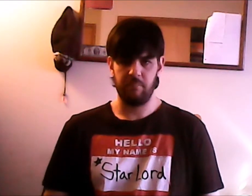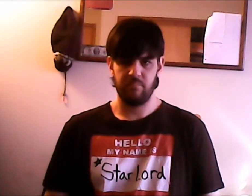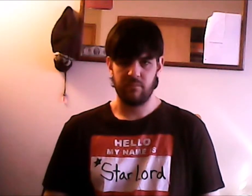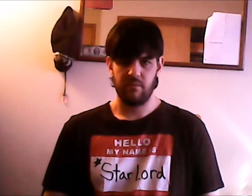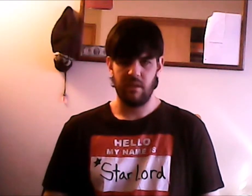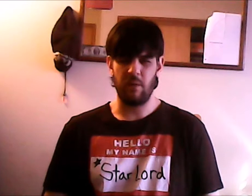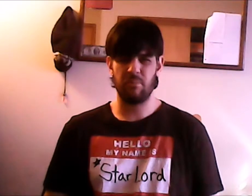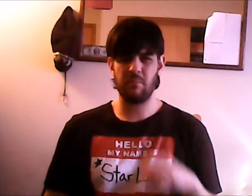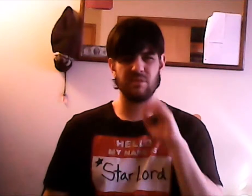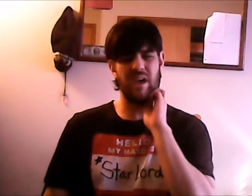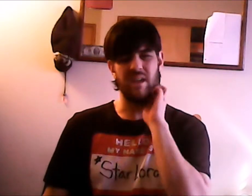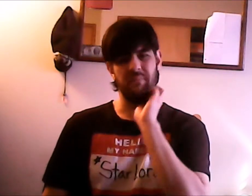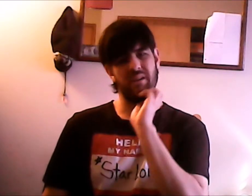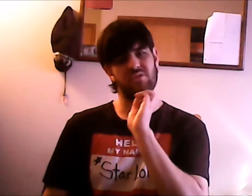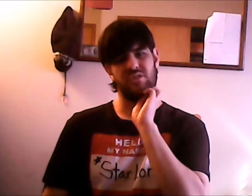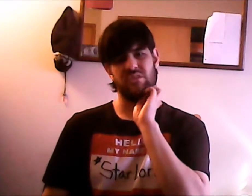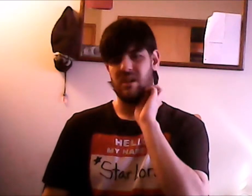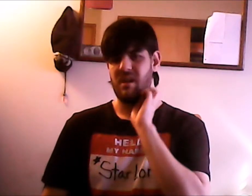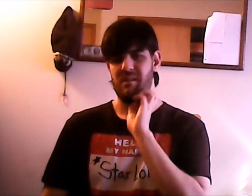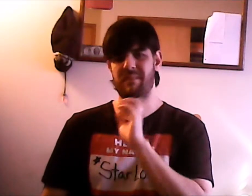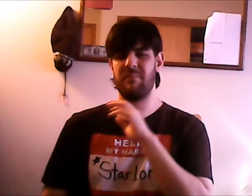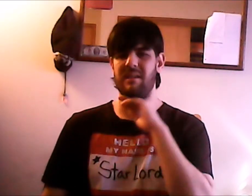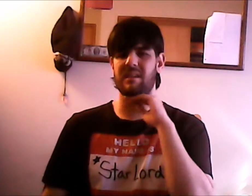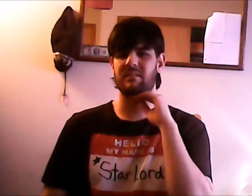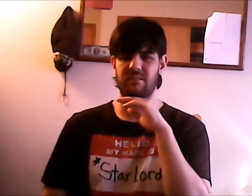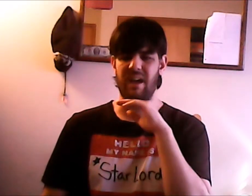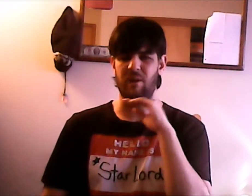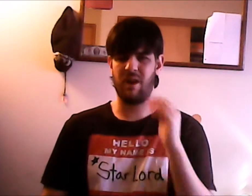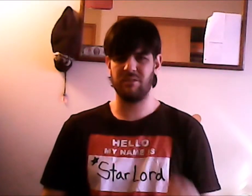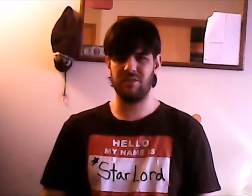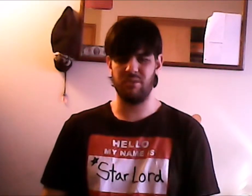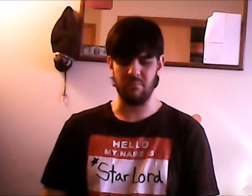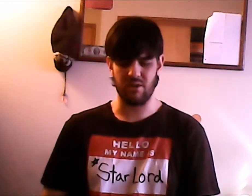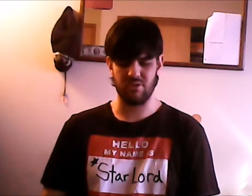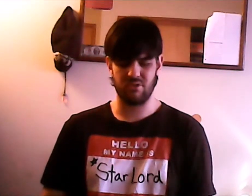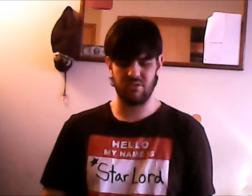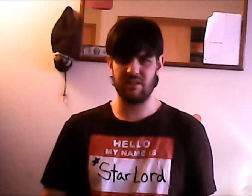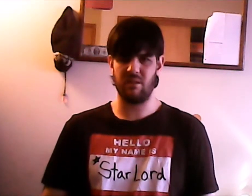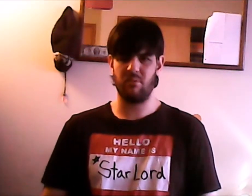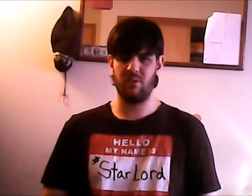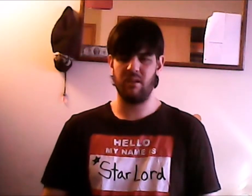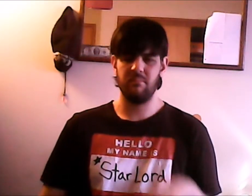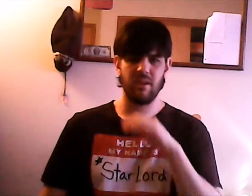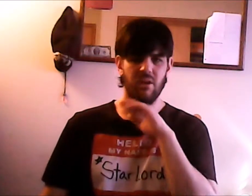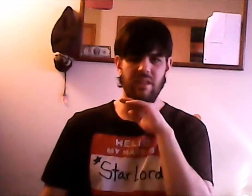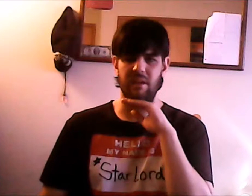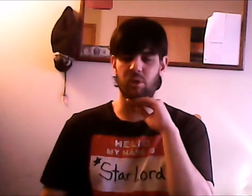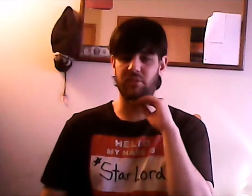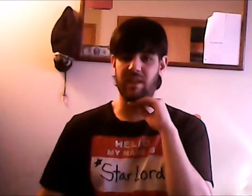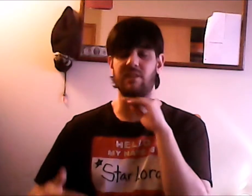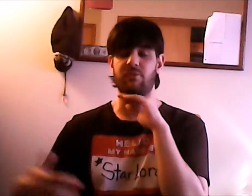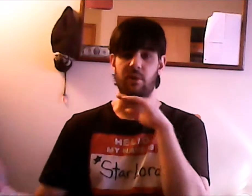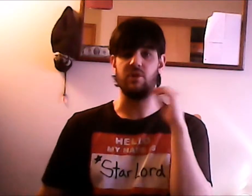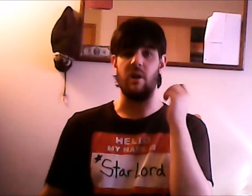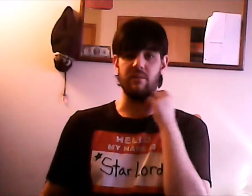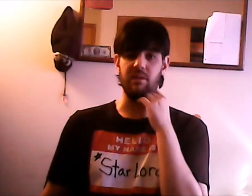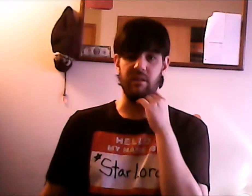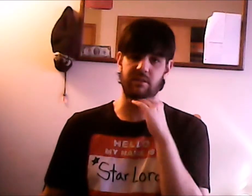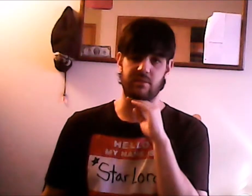and I'll probably do that in March maybe yeah I'll probably do it in March at some point and all that well at the end of March obviously because